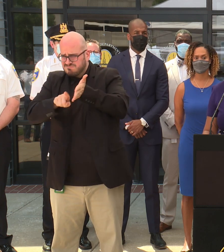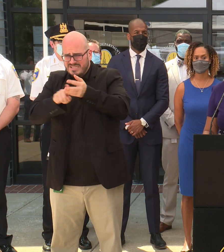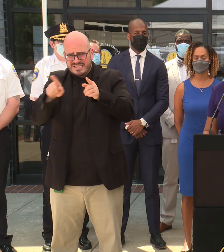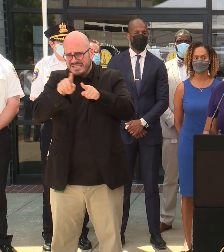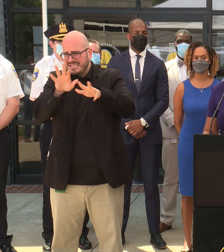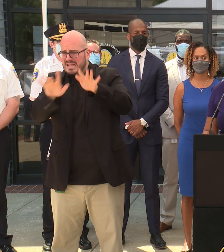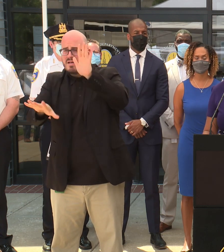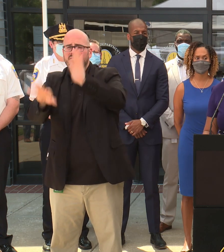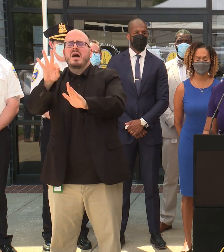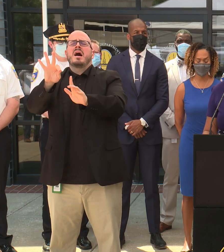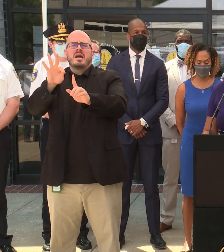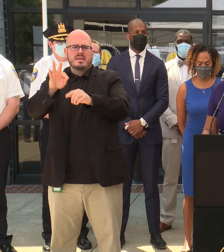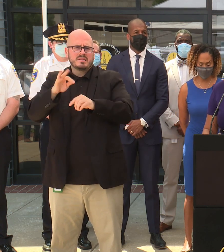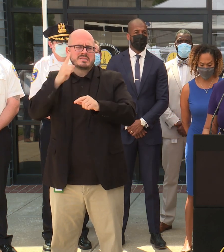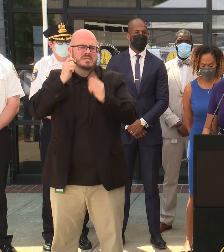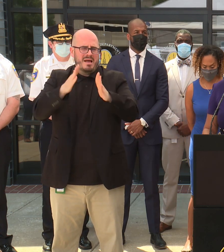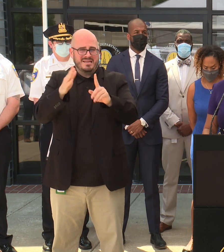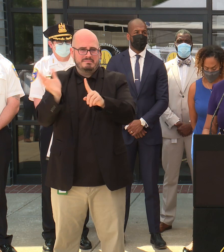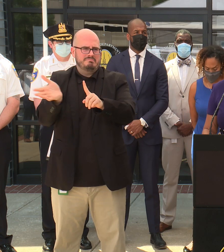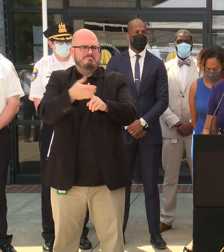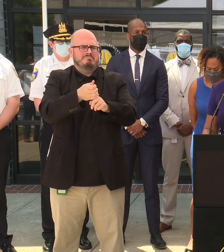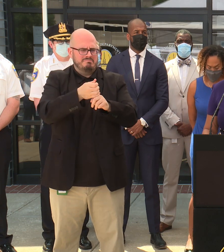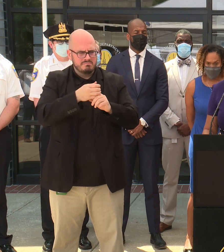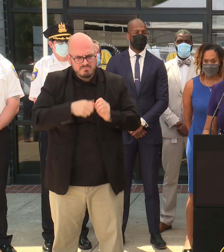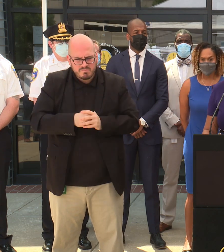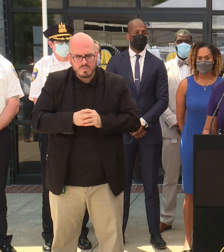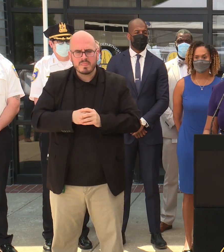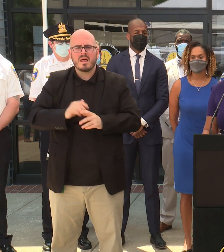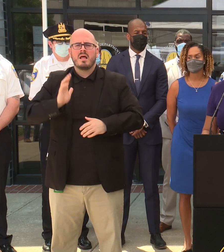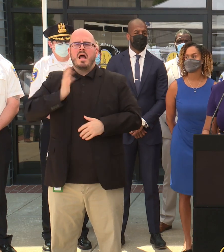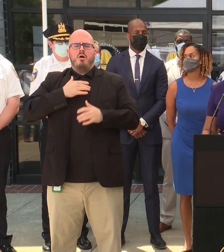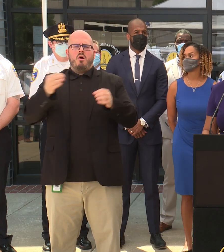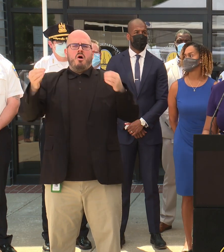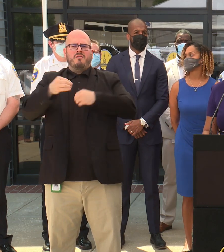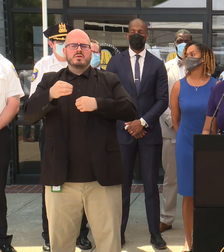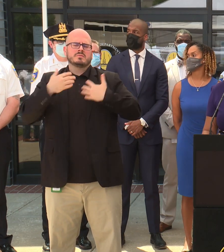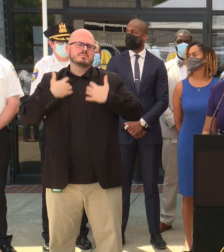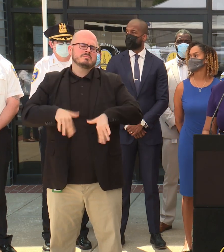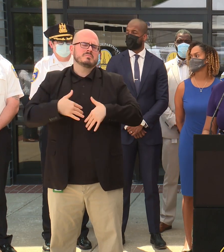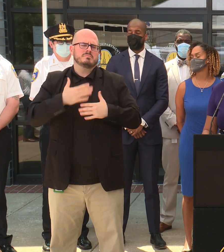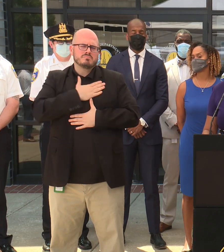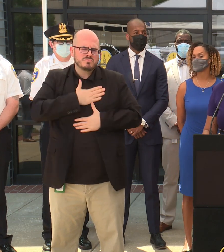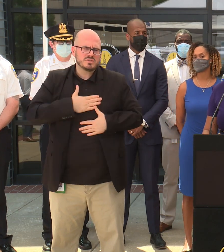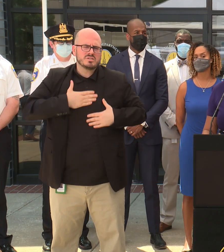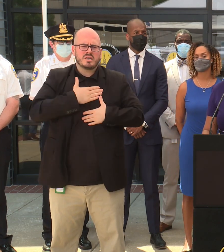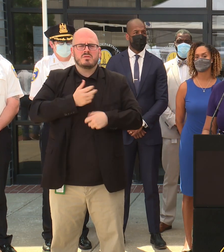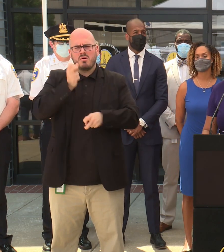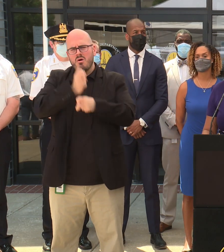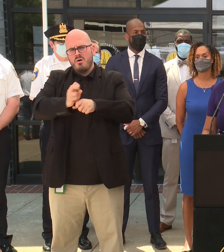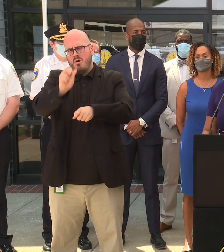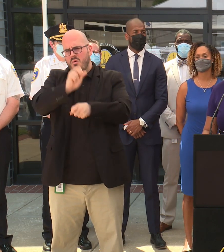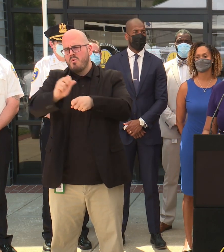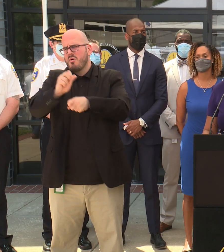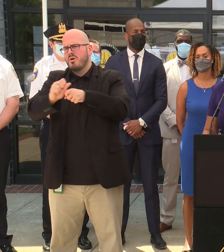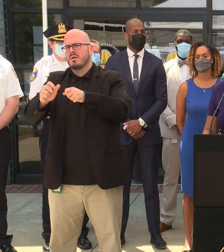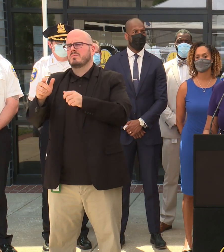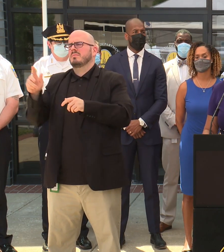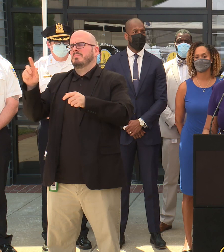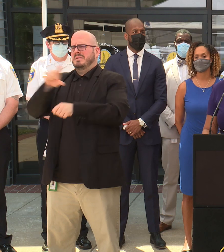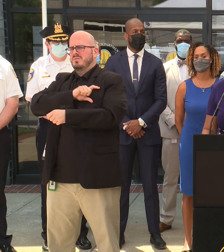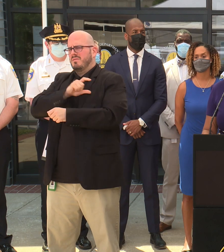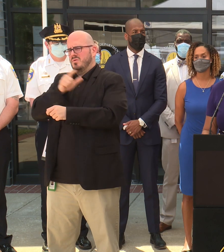a suspect in Dante's murder. Our office appreciates the hard work of the detectives and the officers assigned to the case.